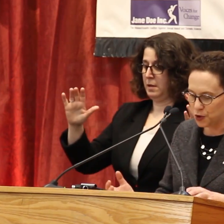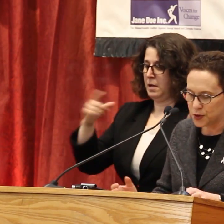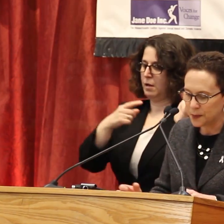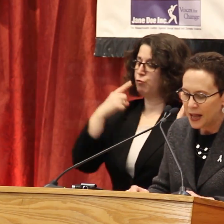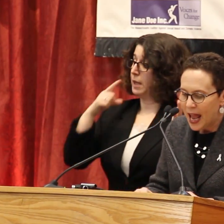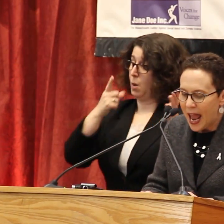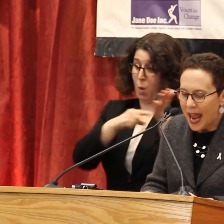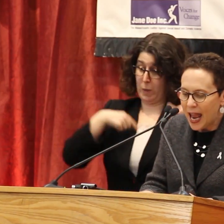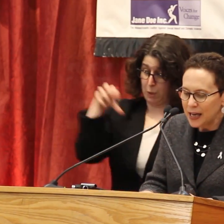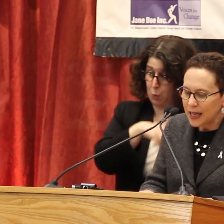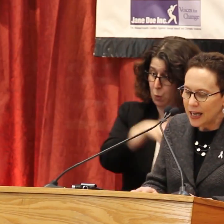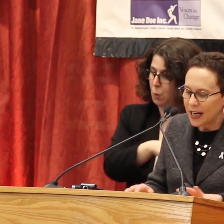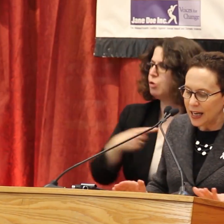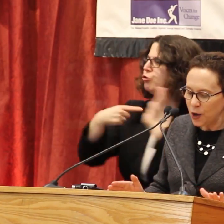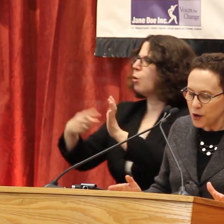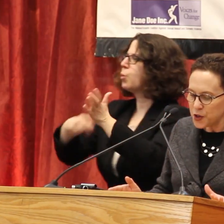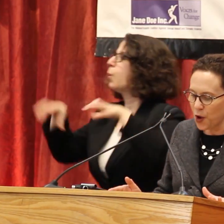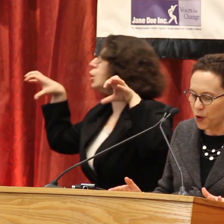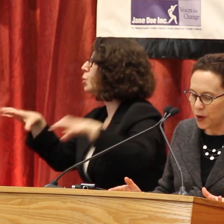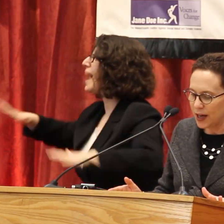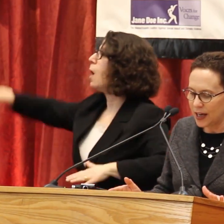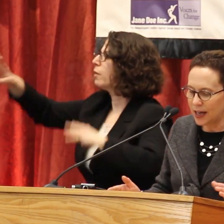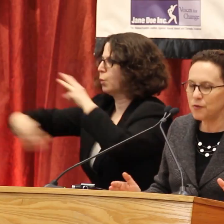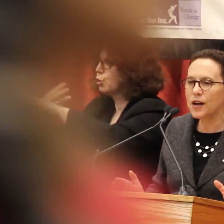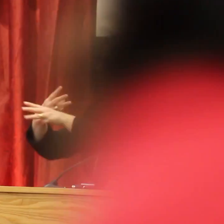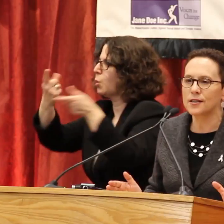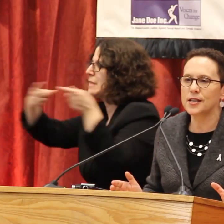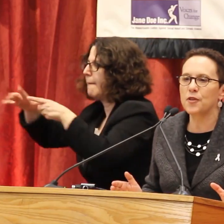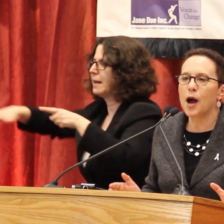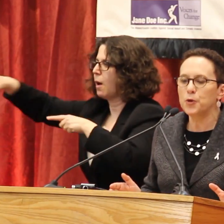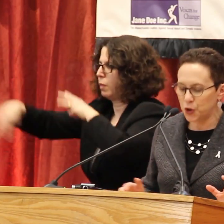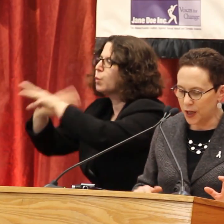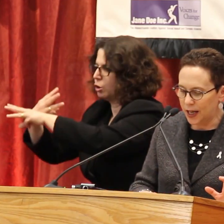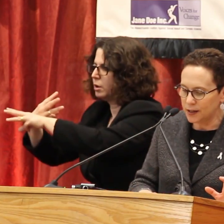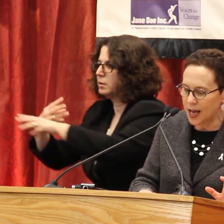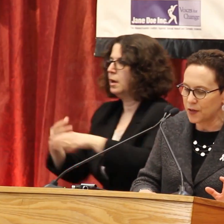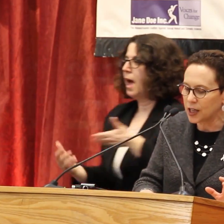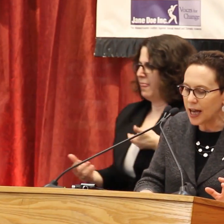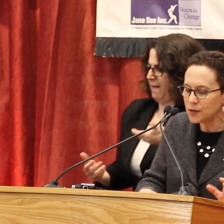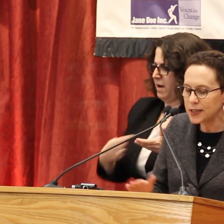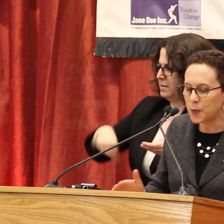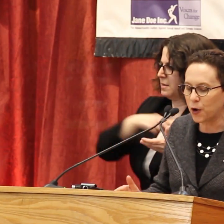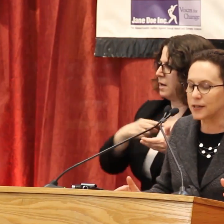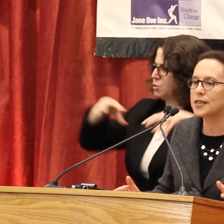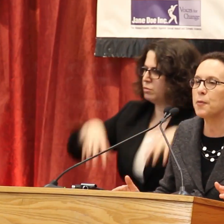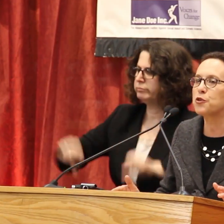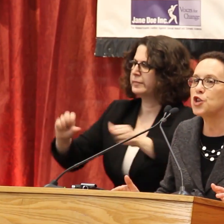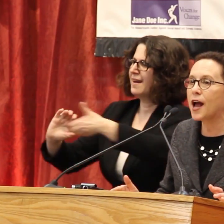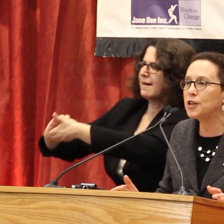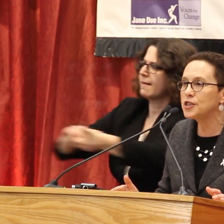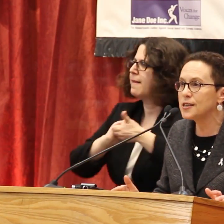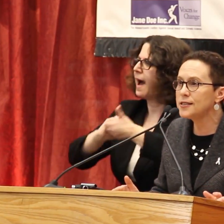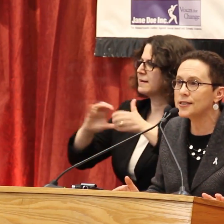these issues. And it also invites us to have the opportunity to have a collective experience